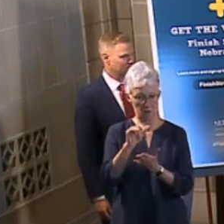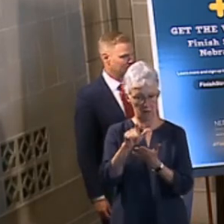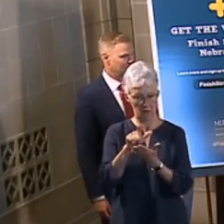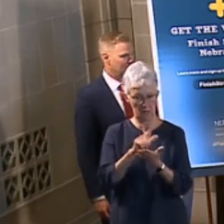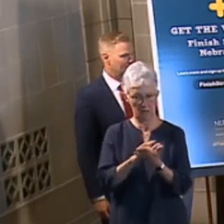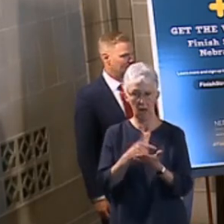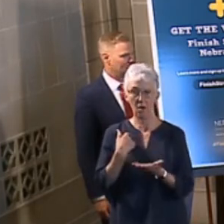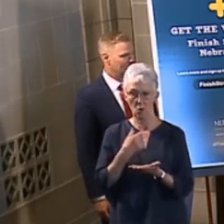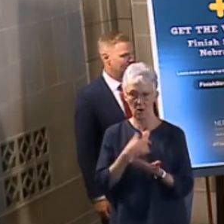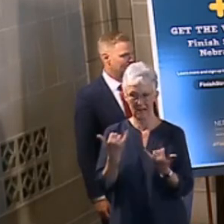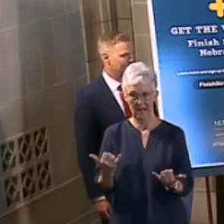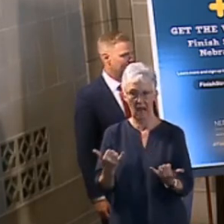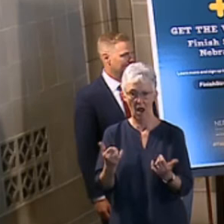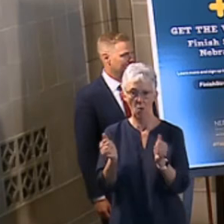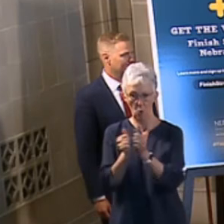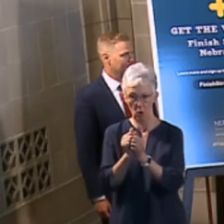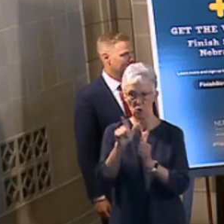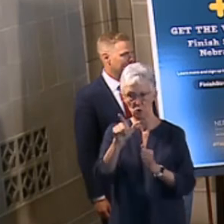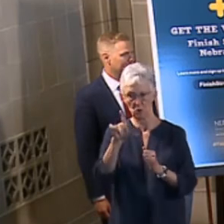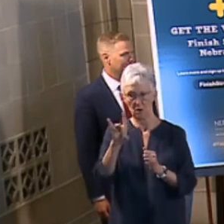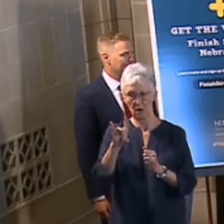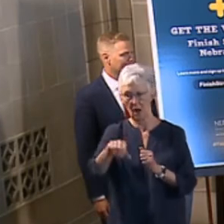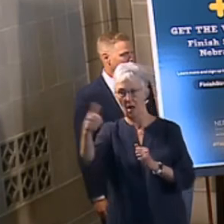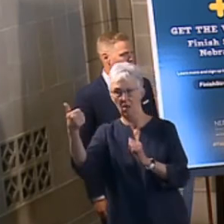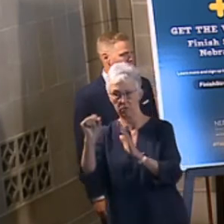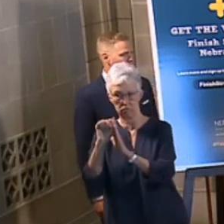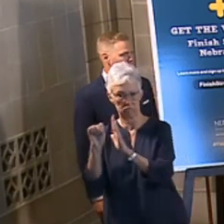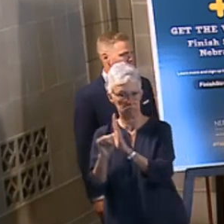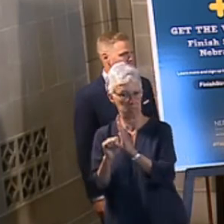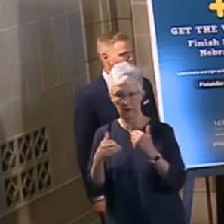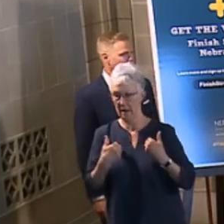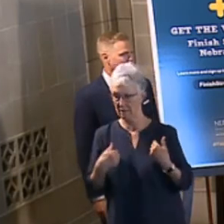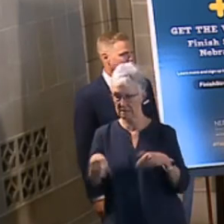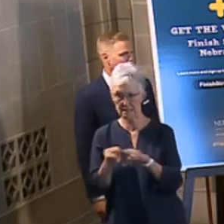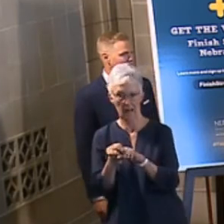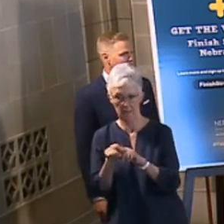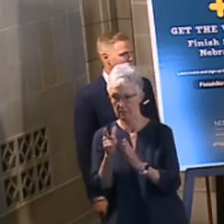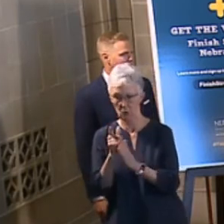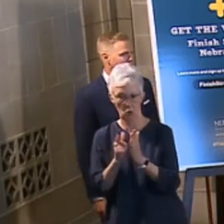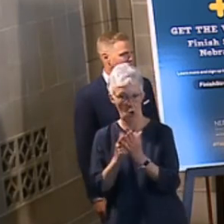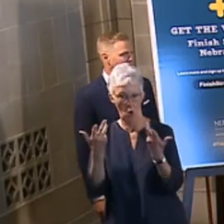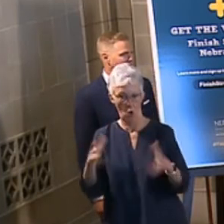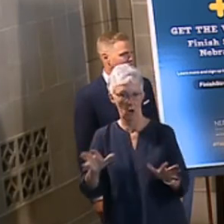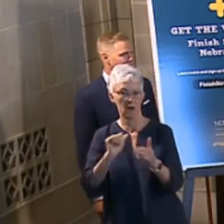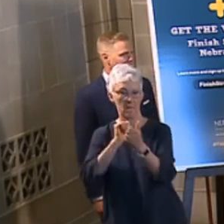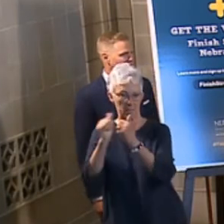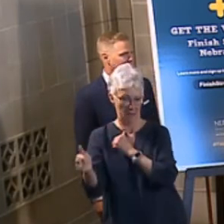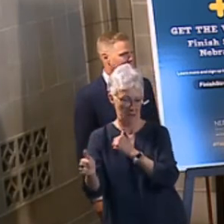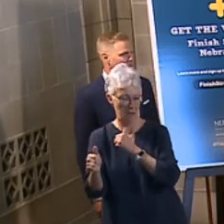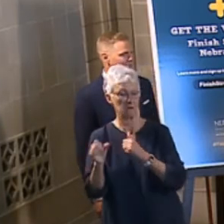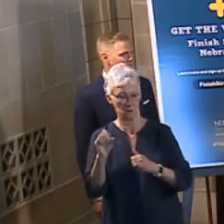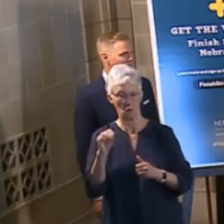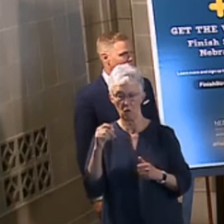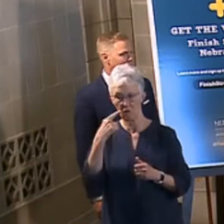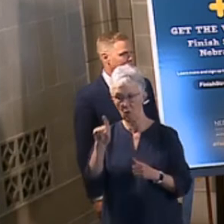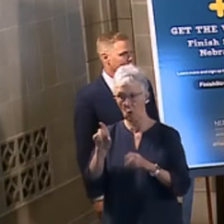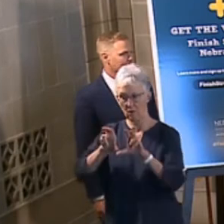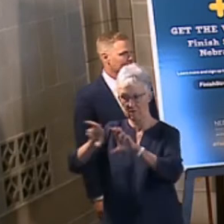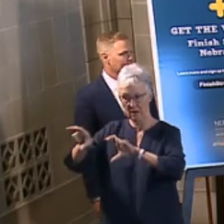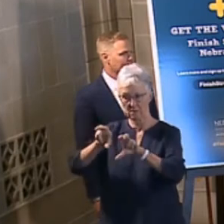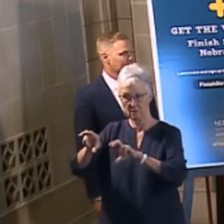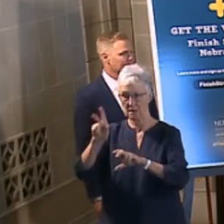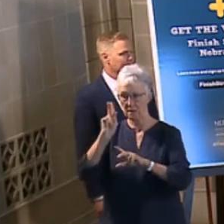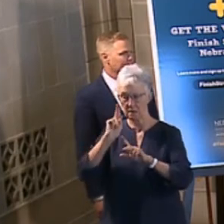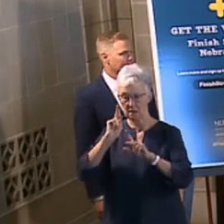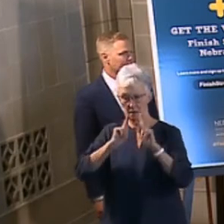28 other states which have passed similar legislation for broker-dealers and investment advisors. The Act provides essential tools for broker